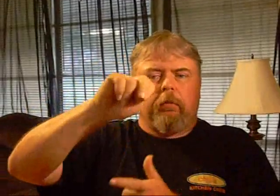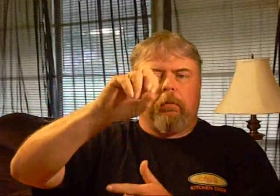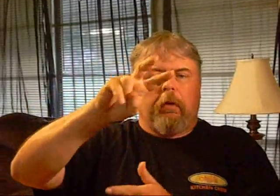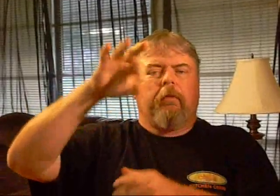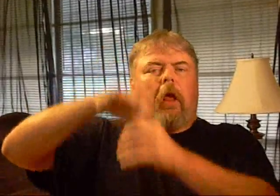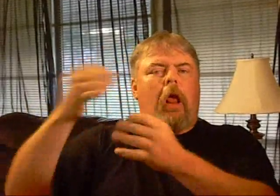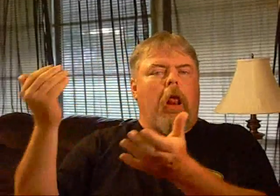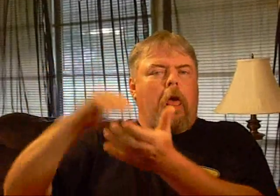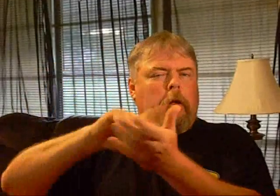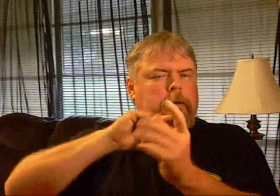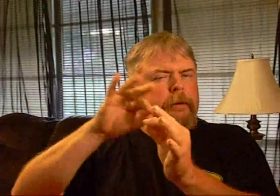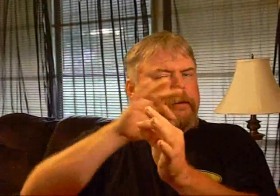One Ears of Cugitive.